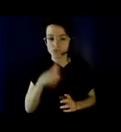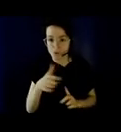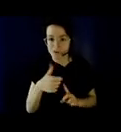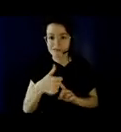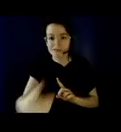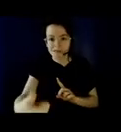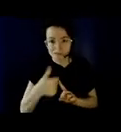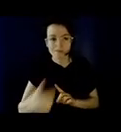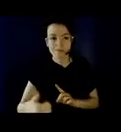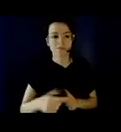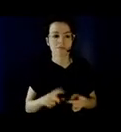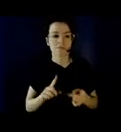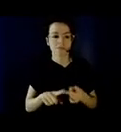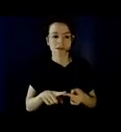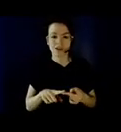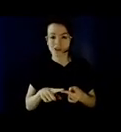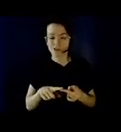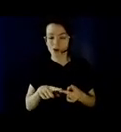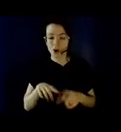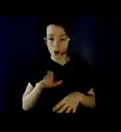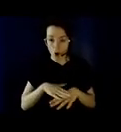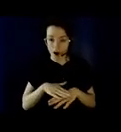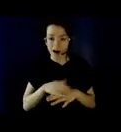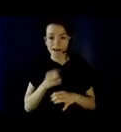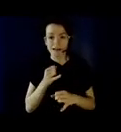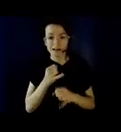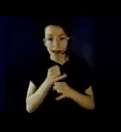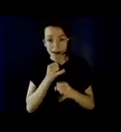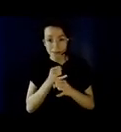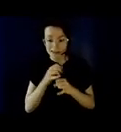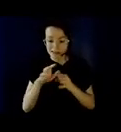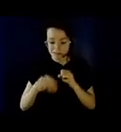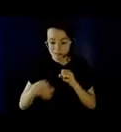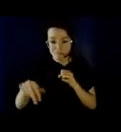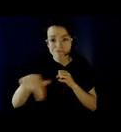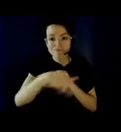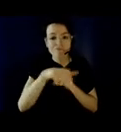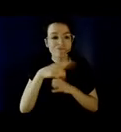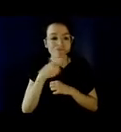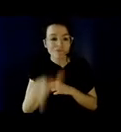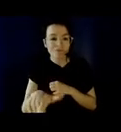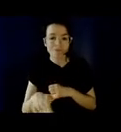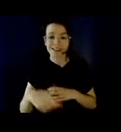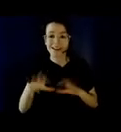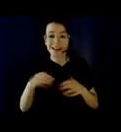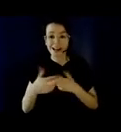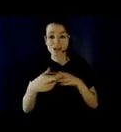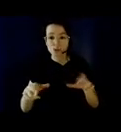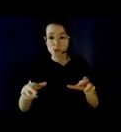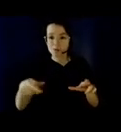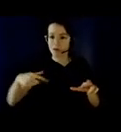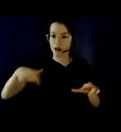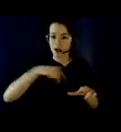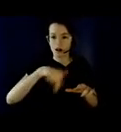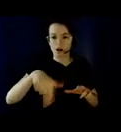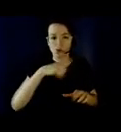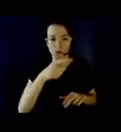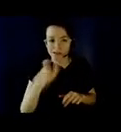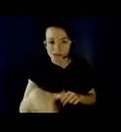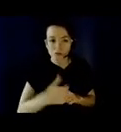traveling across campus, no moving around in the classroom, no contending with inaccessible classroom design,